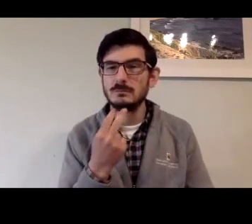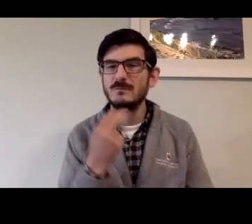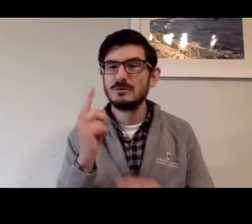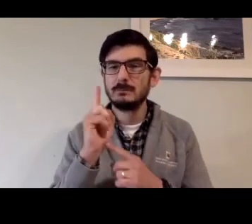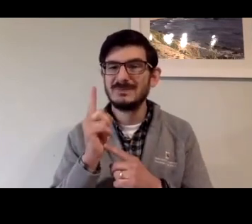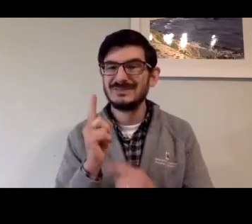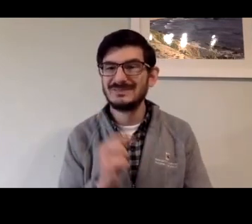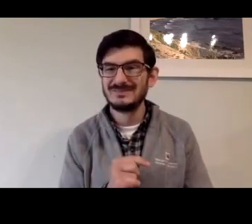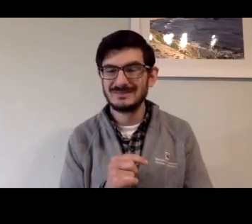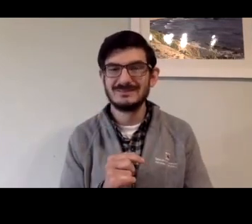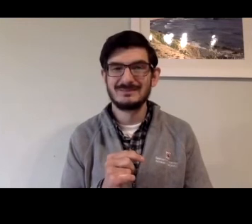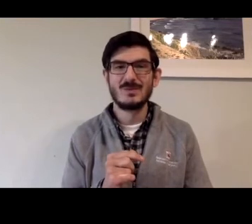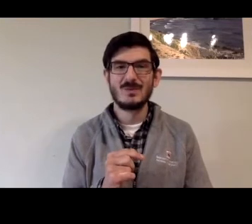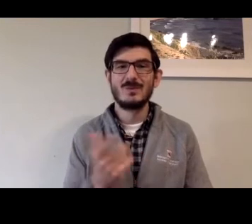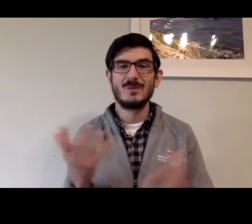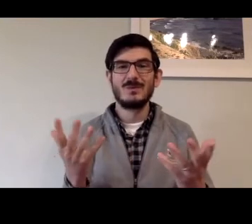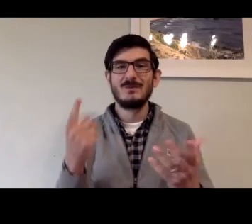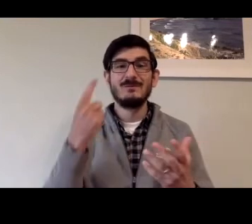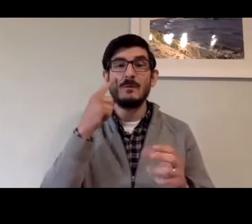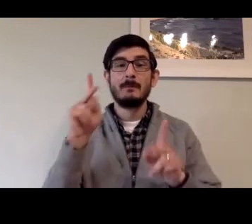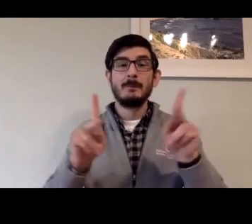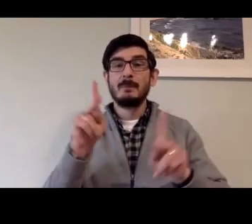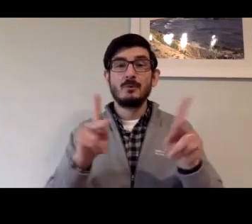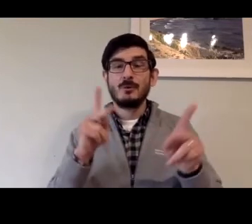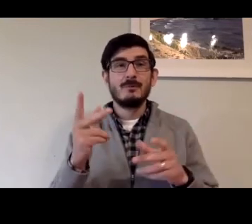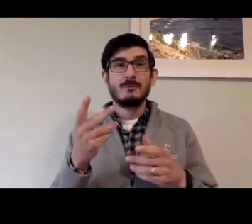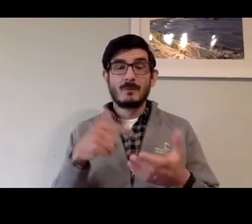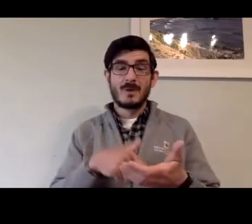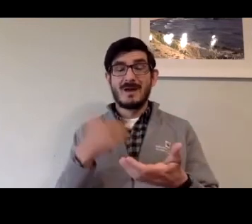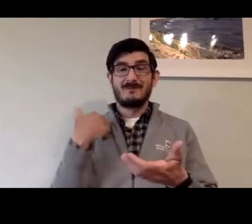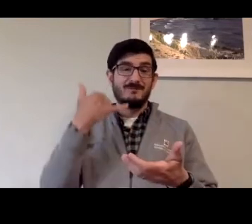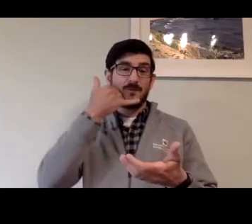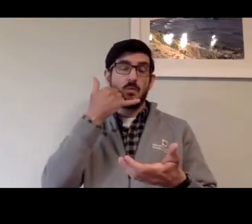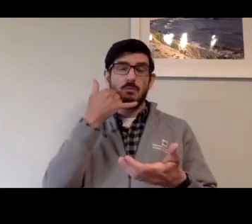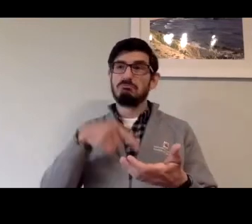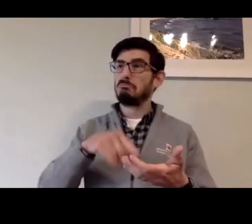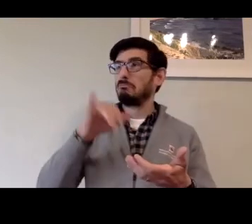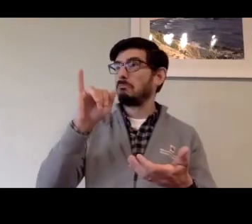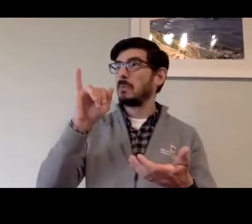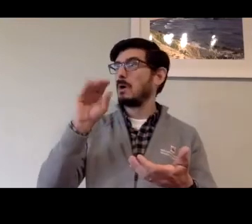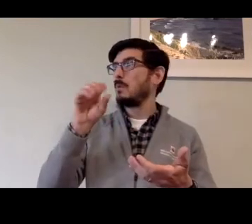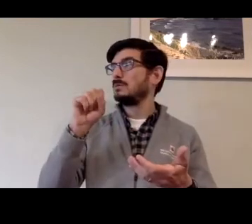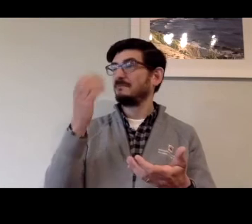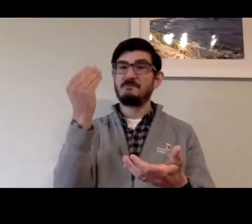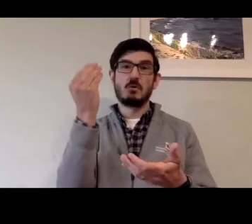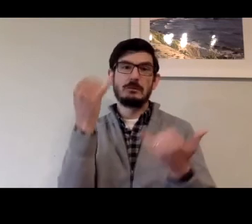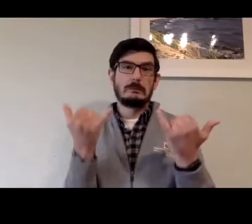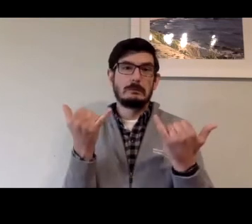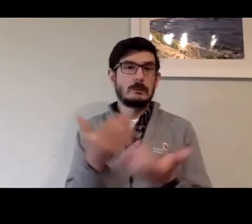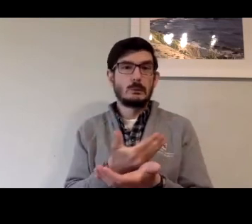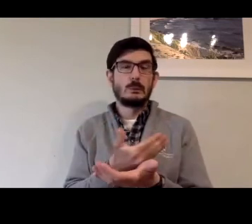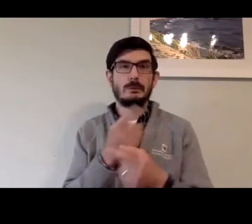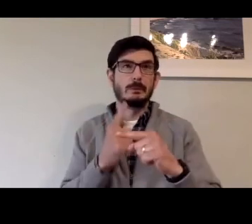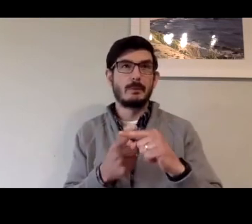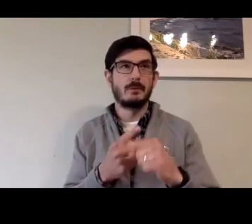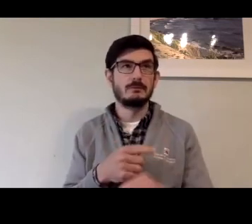as though it were voice minutes. For those of us who have a cell phone